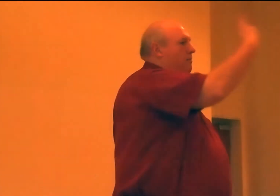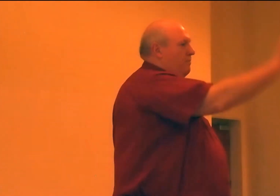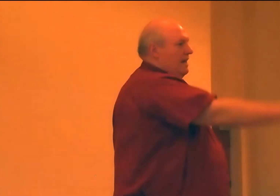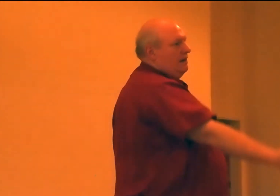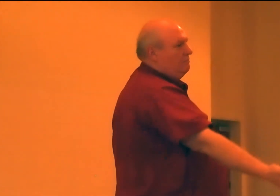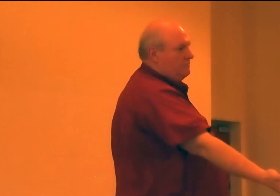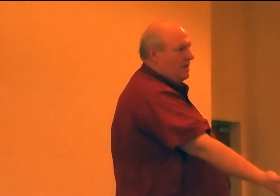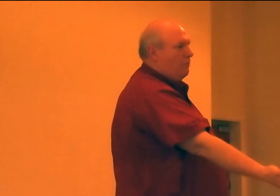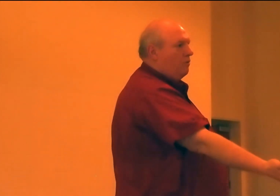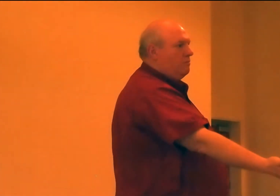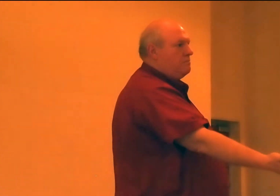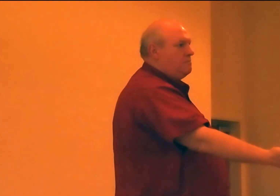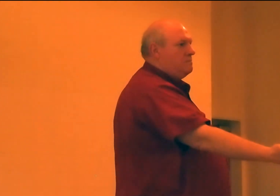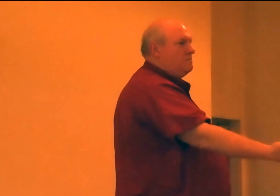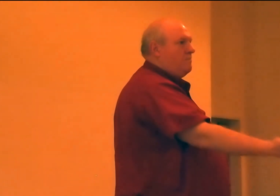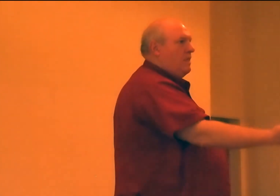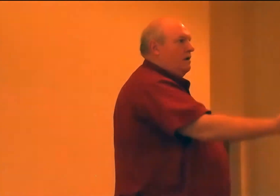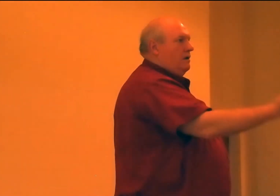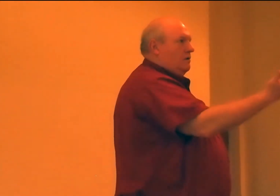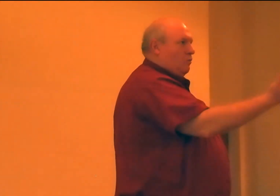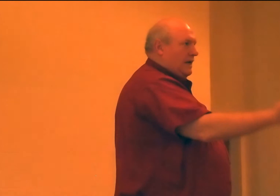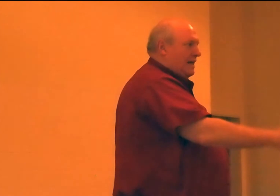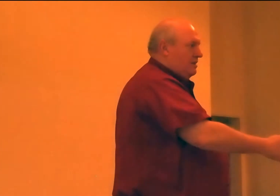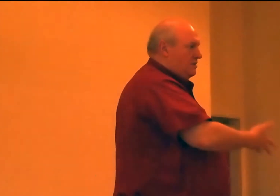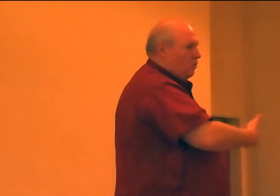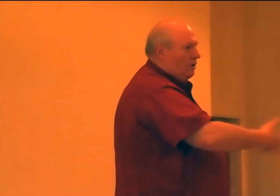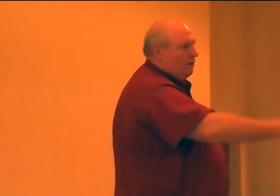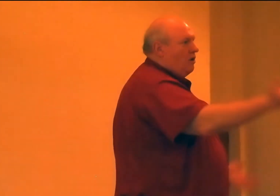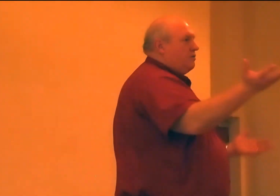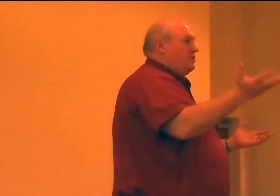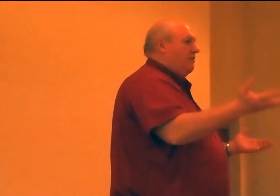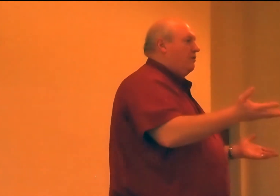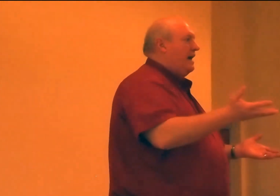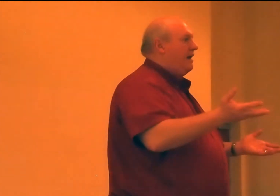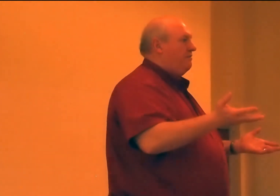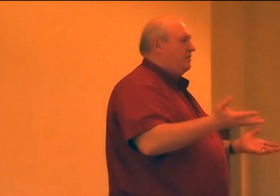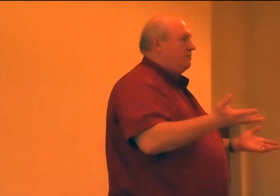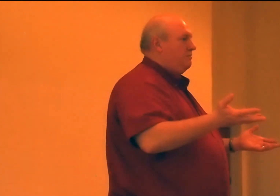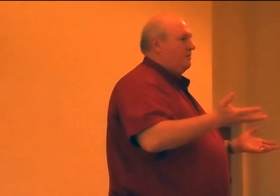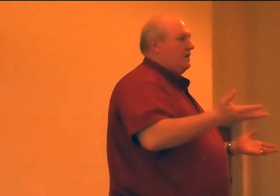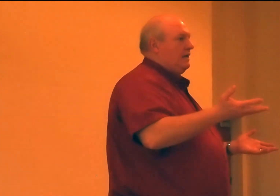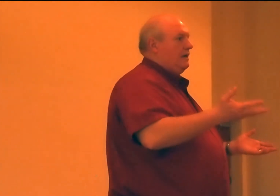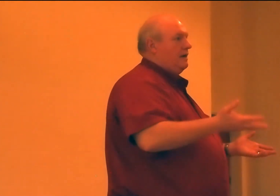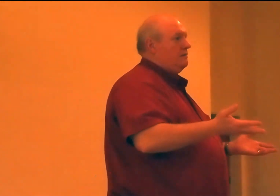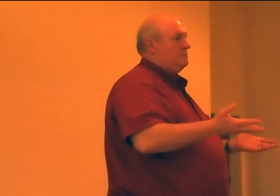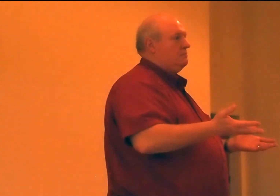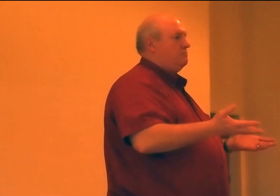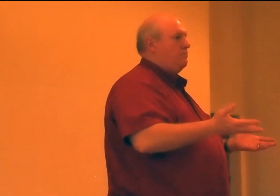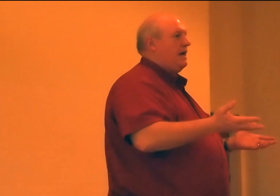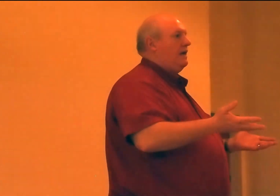bent it double. We got, got the soil all shoveled out of the bucket,